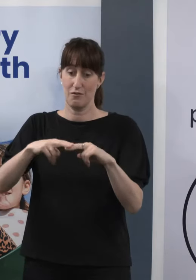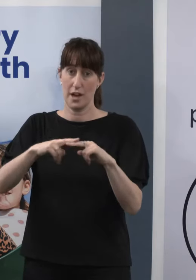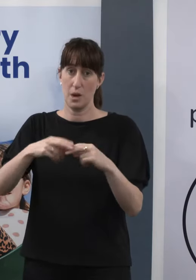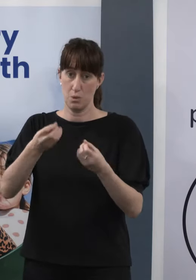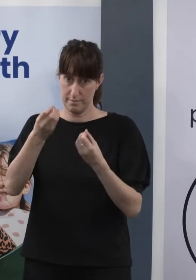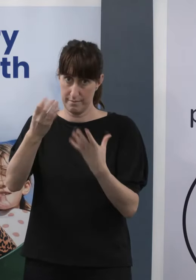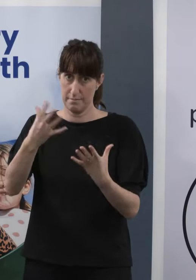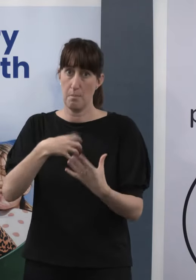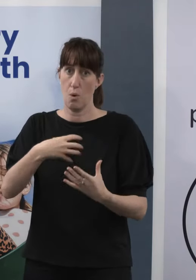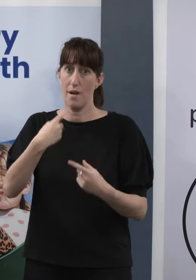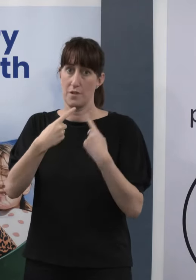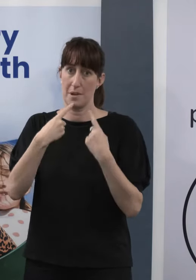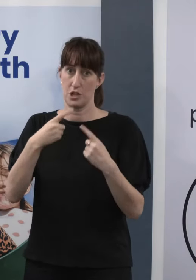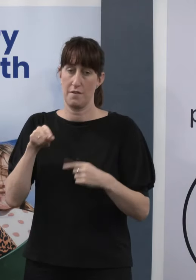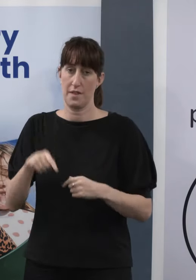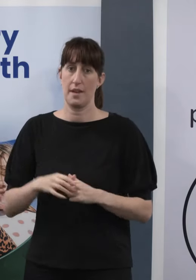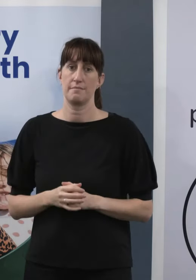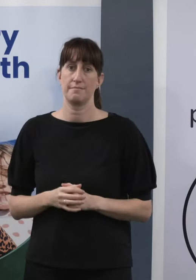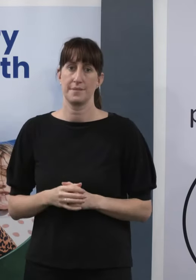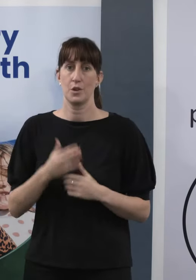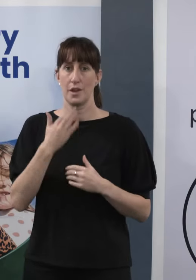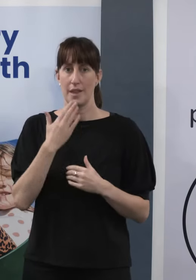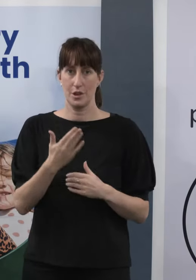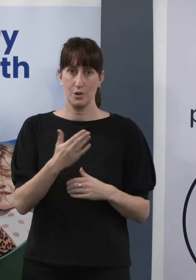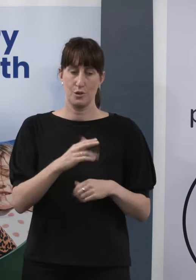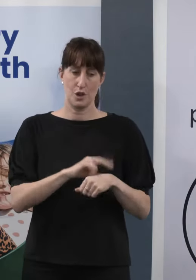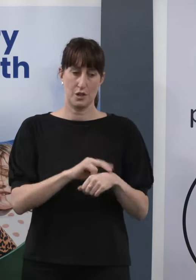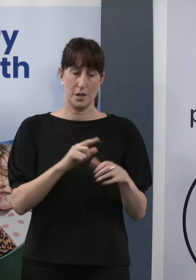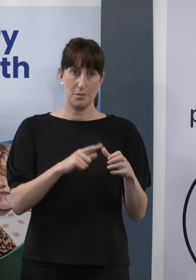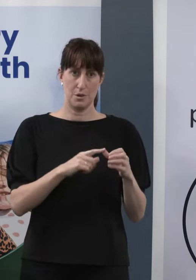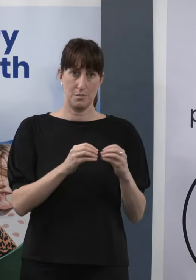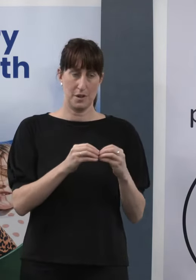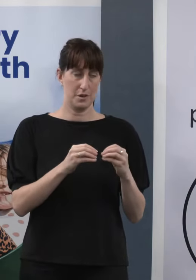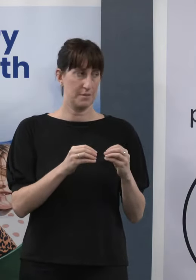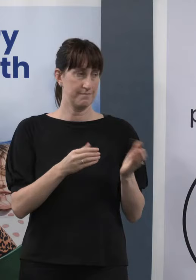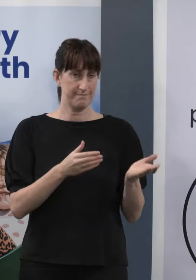So, thank you, Dr. Bloomfield. I'll hand back to you, and then we can take some questions.